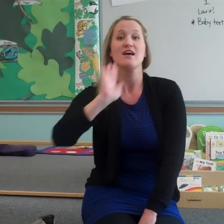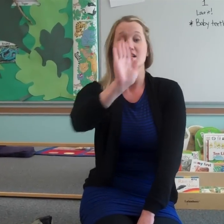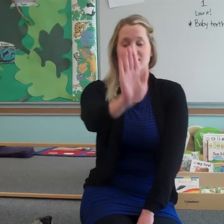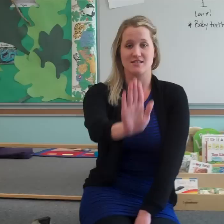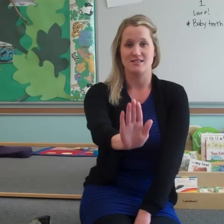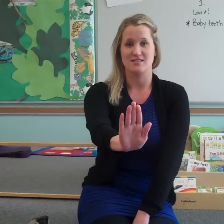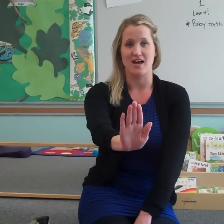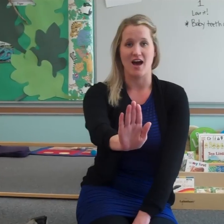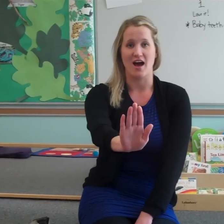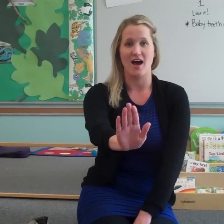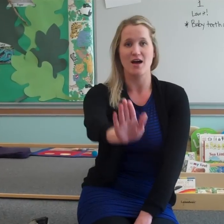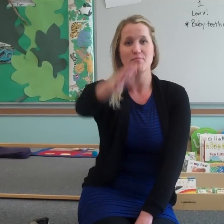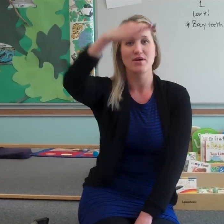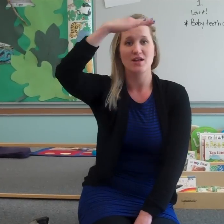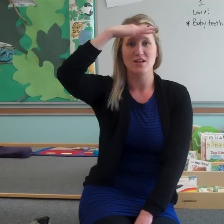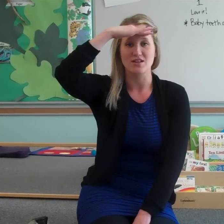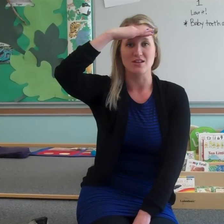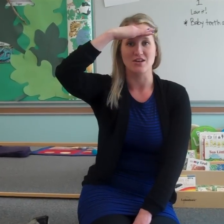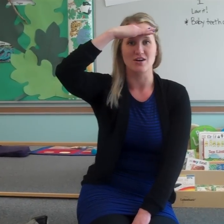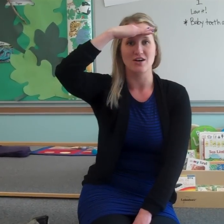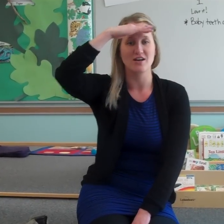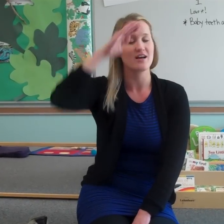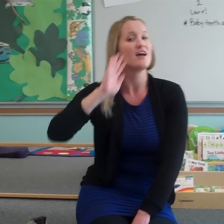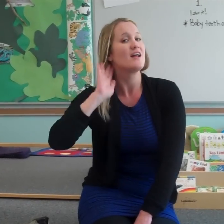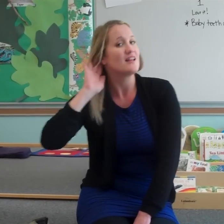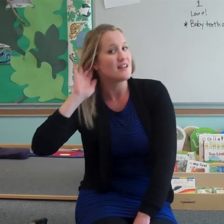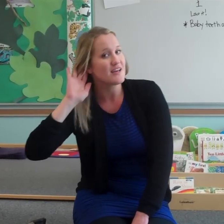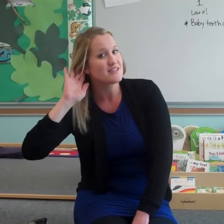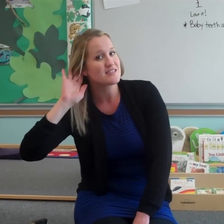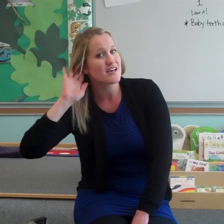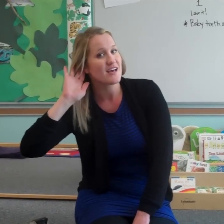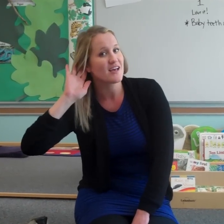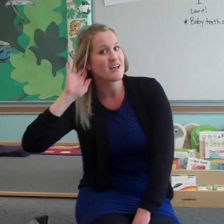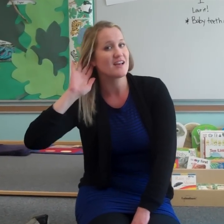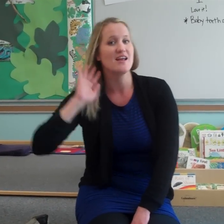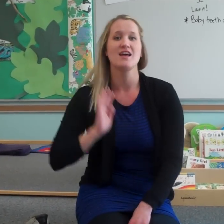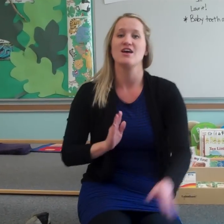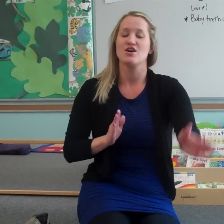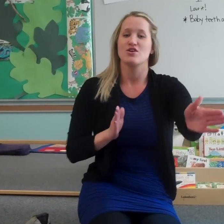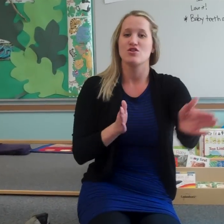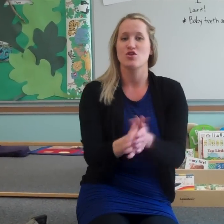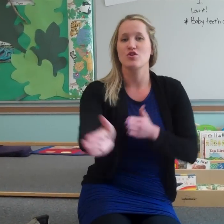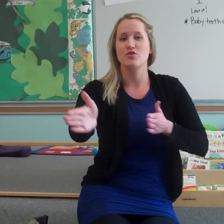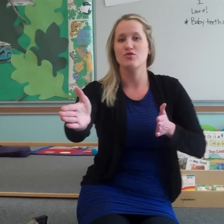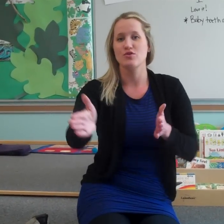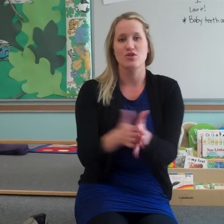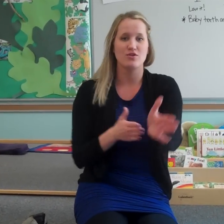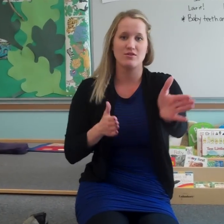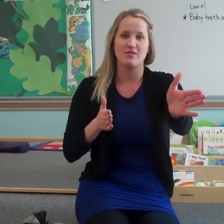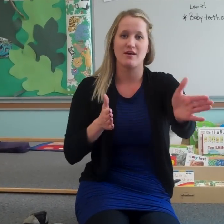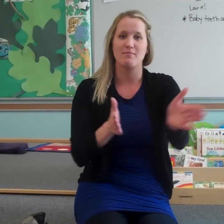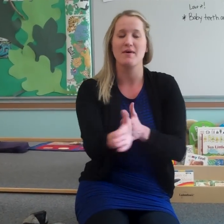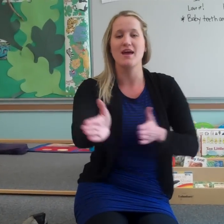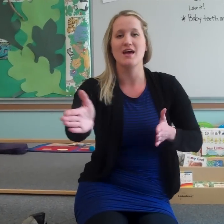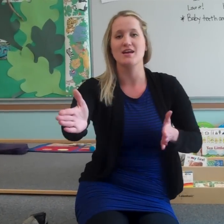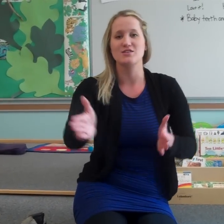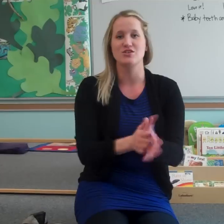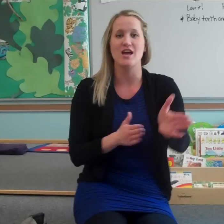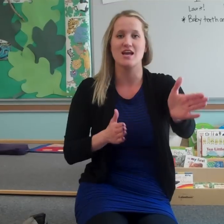Stop, look, listen. Choo-choo, the big train